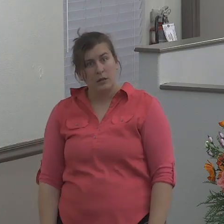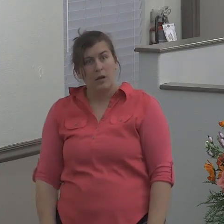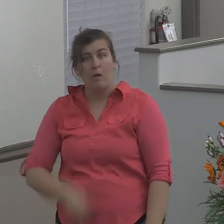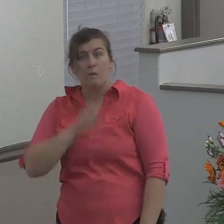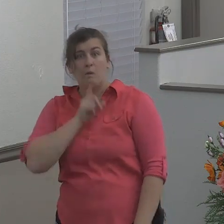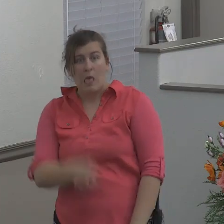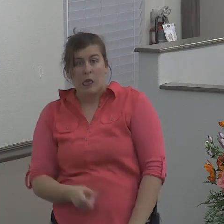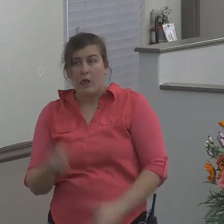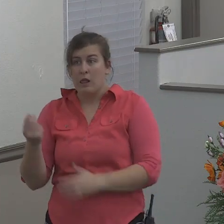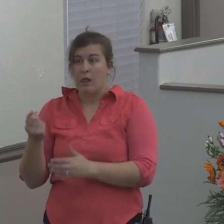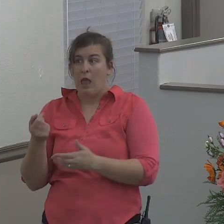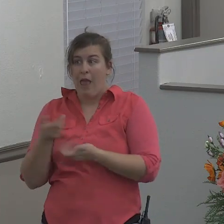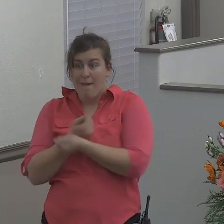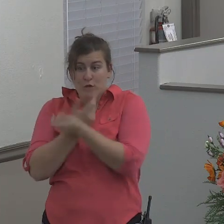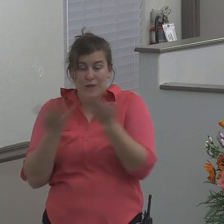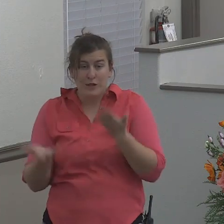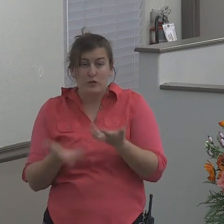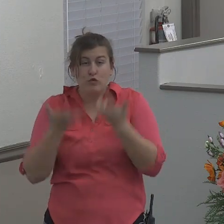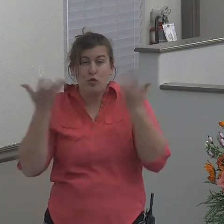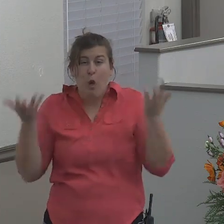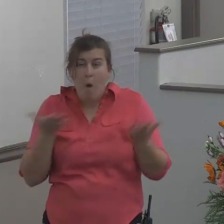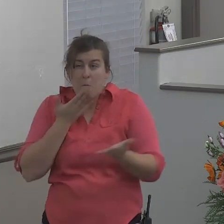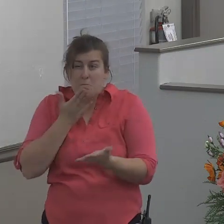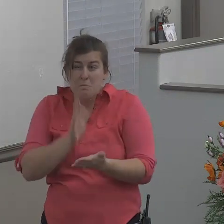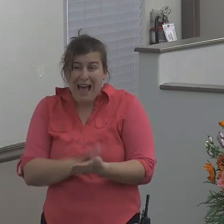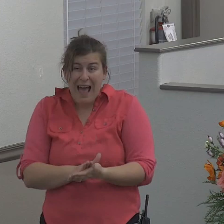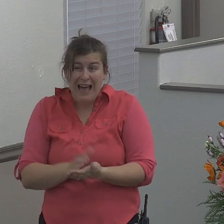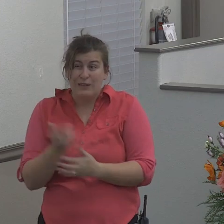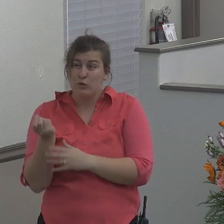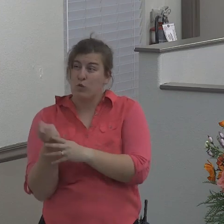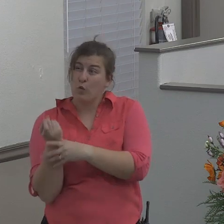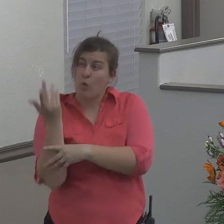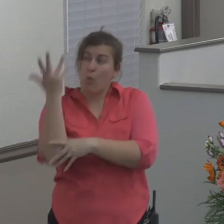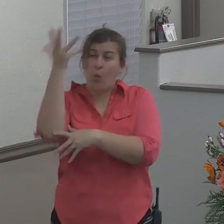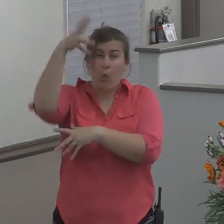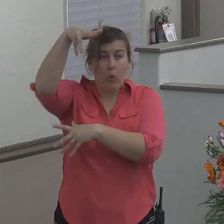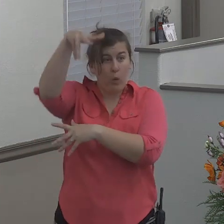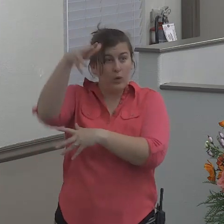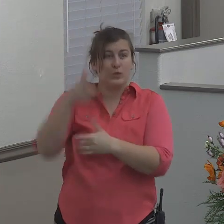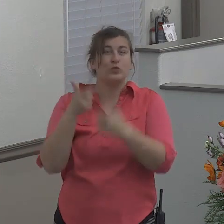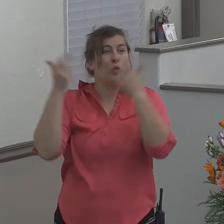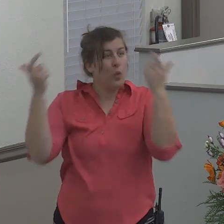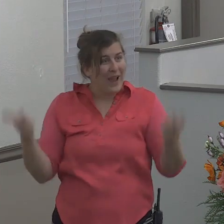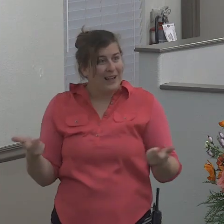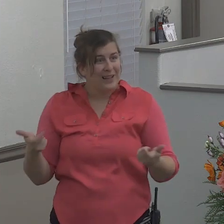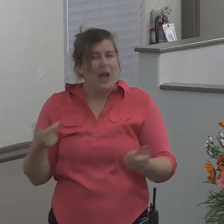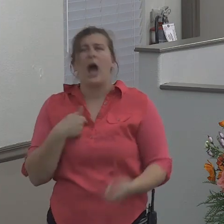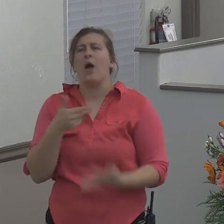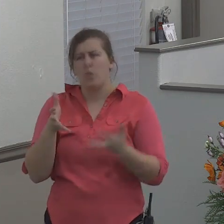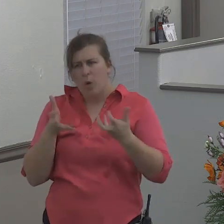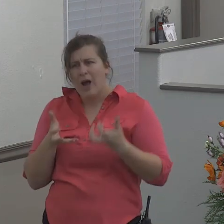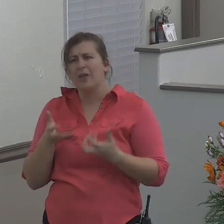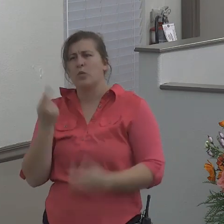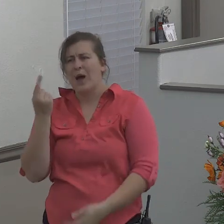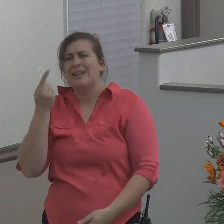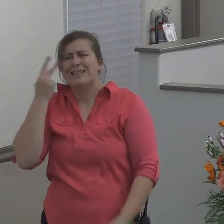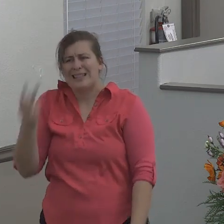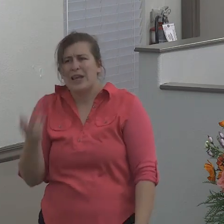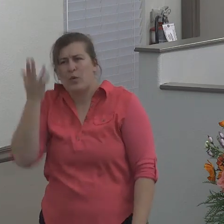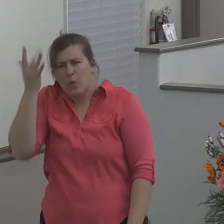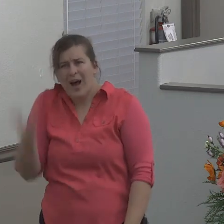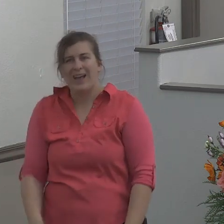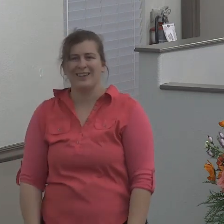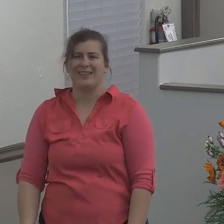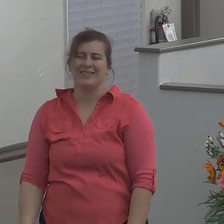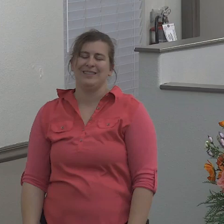that bad is a gourd that great that's why I want to get a gourd I just don't get it in Jonah chapter